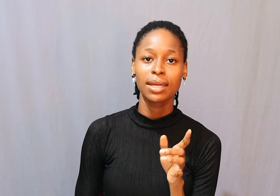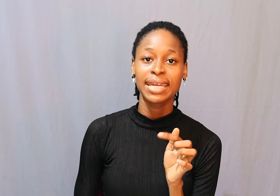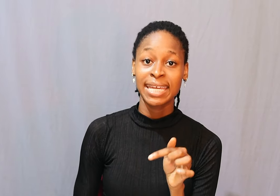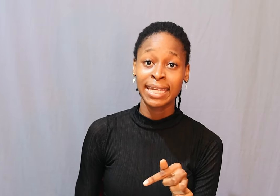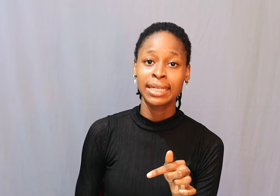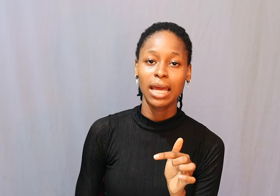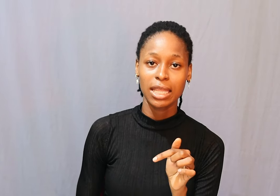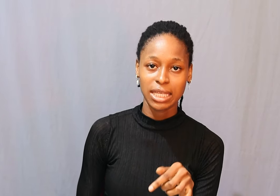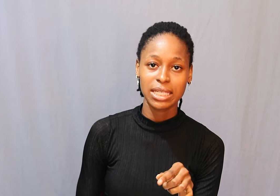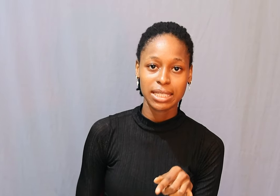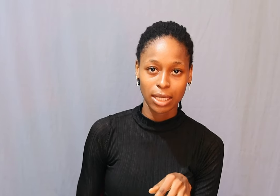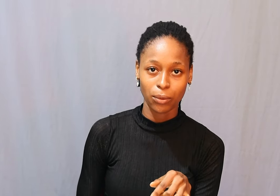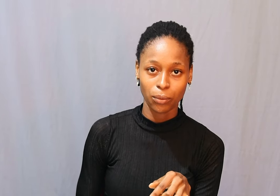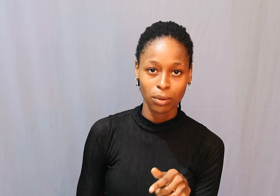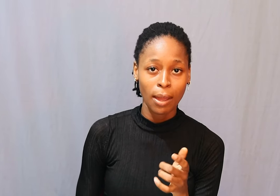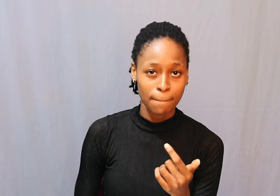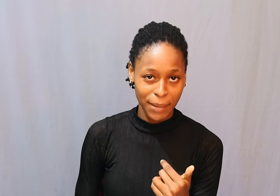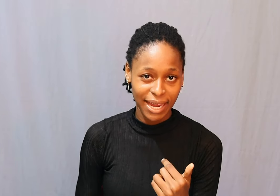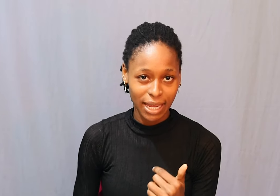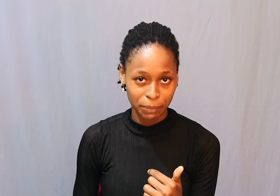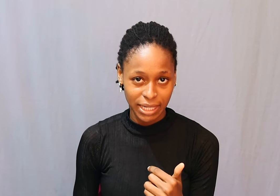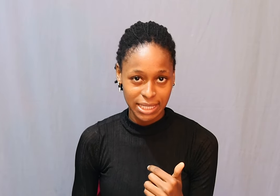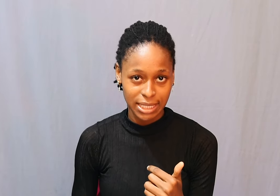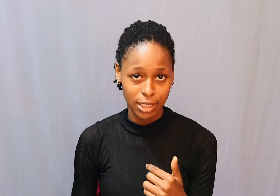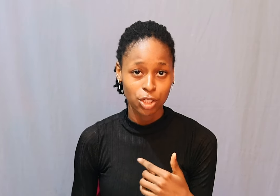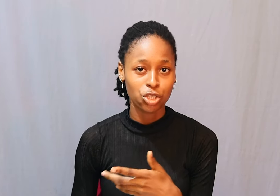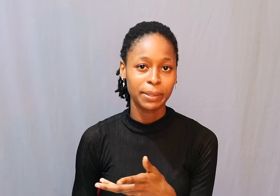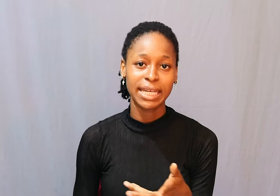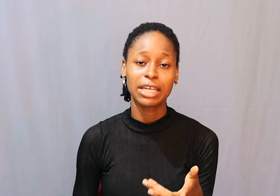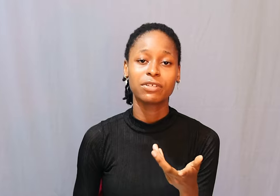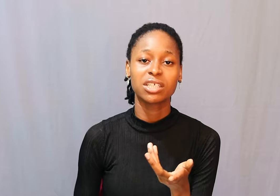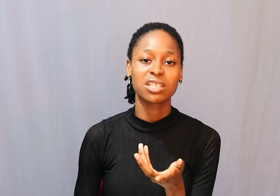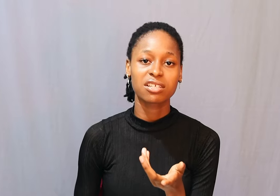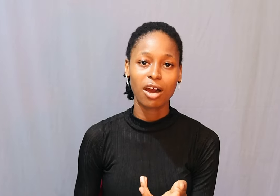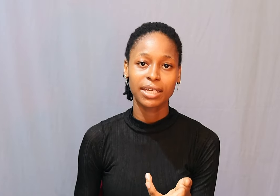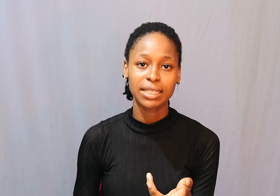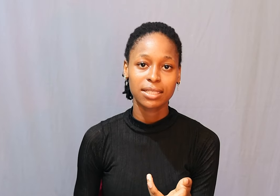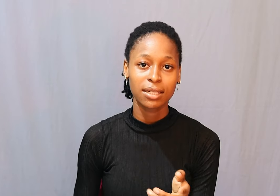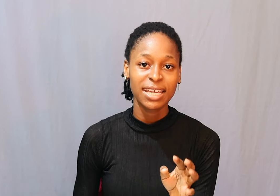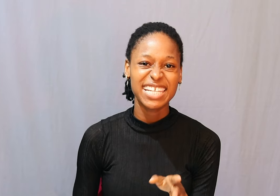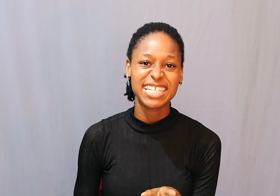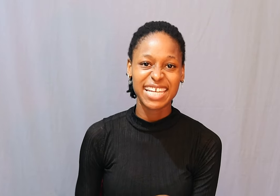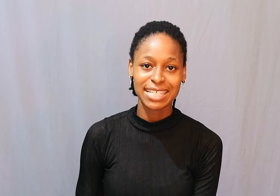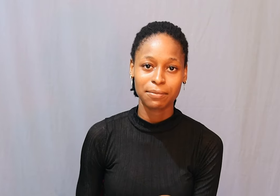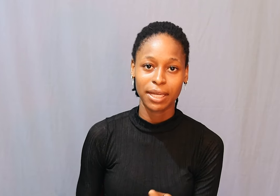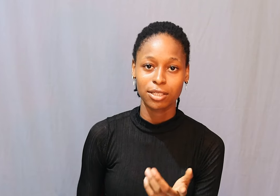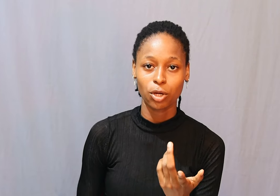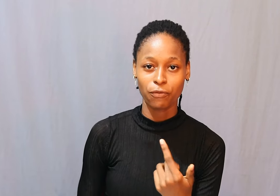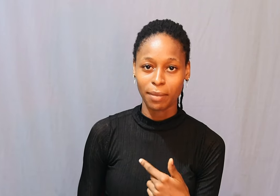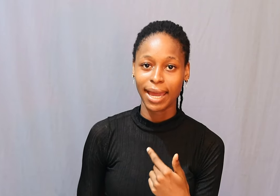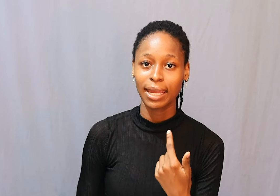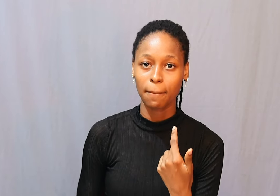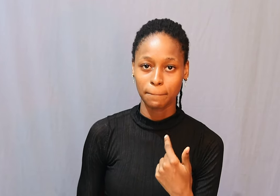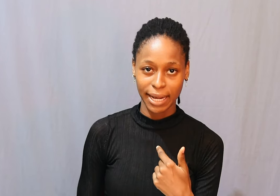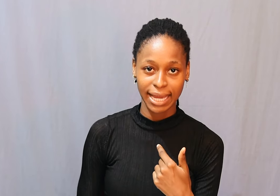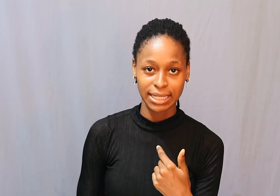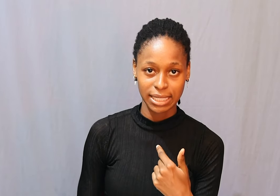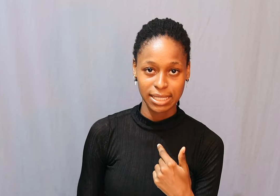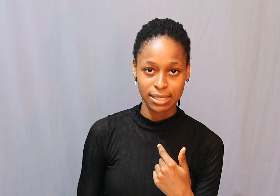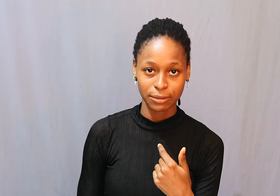In this tale, my ability to believe in the discarnate is a testament of my blackness. you much. you.